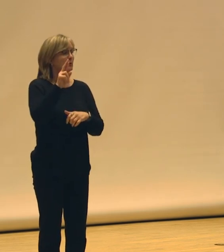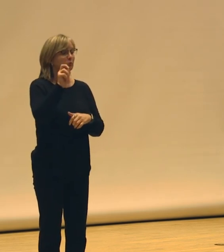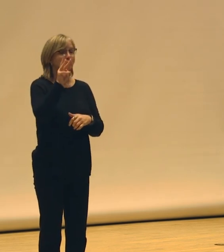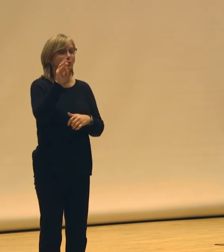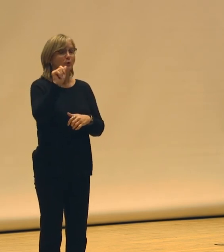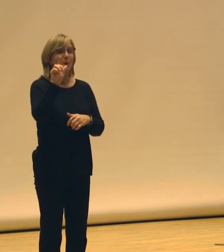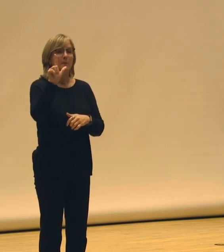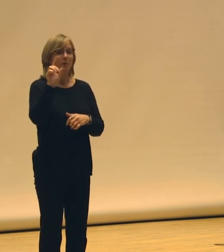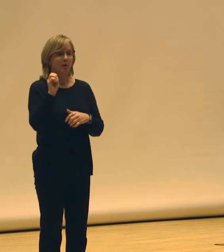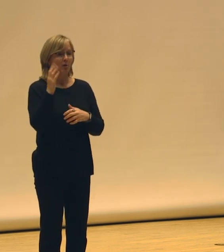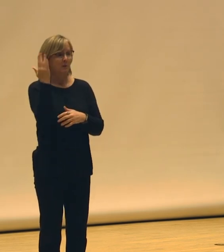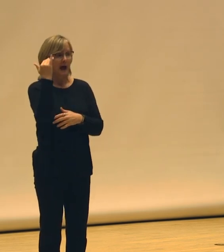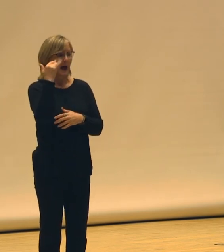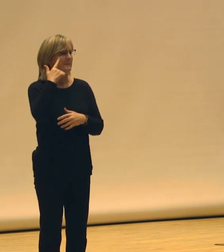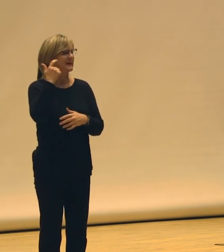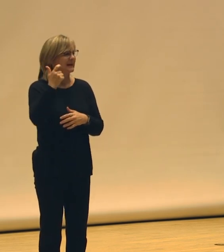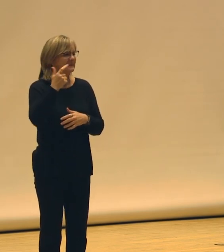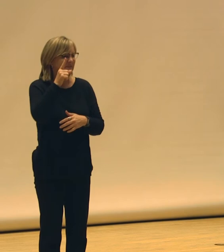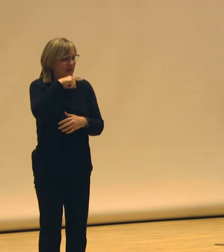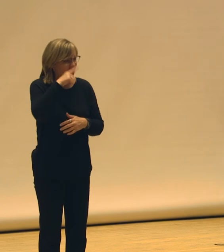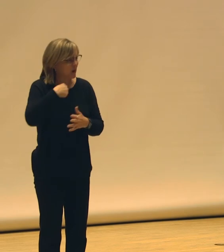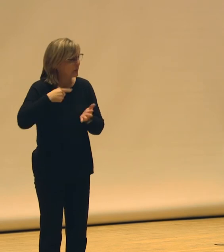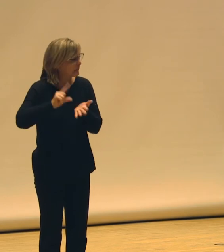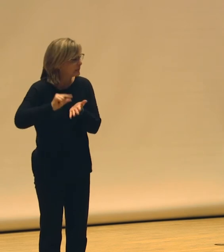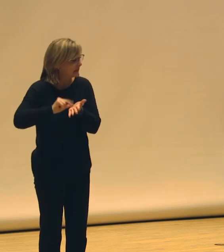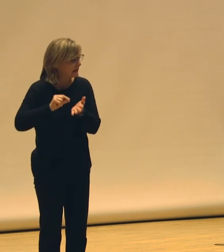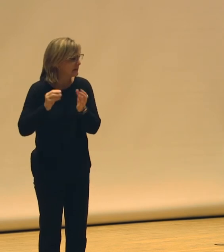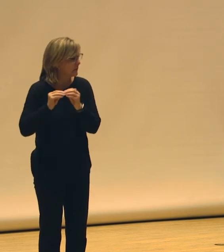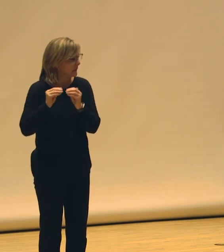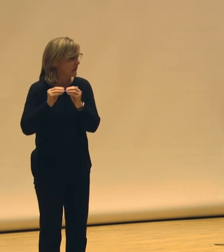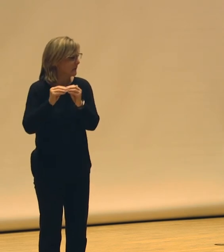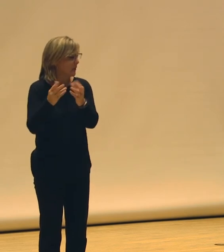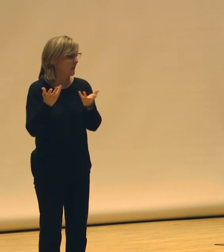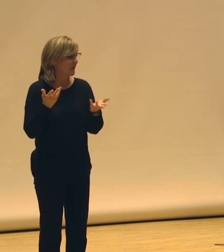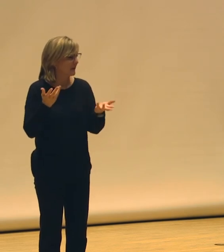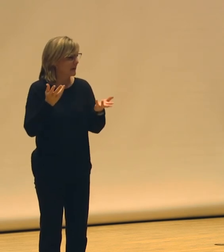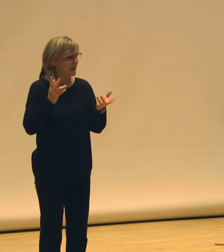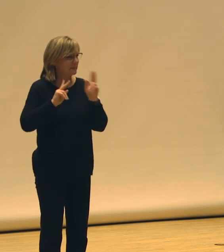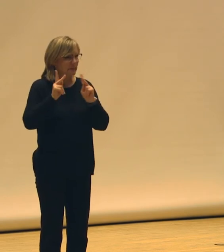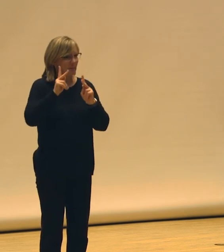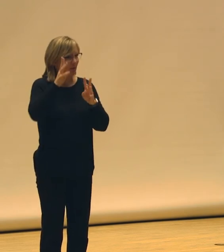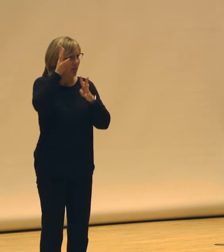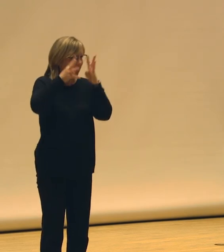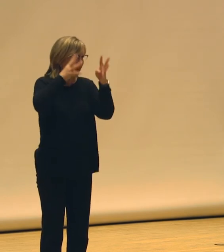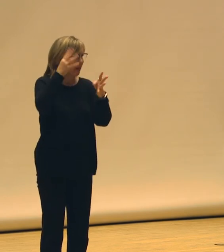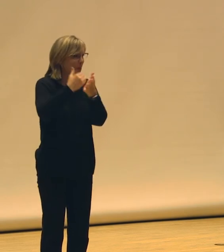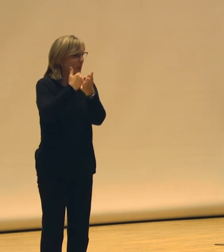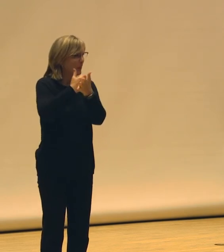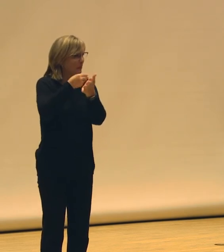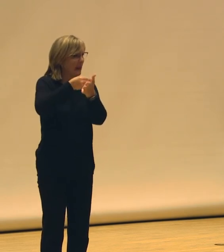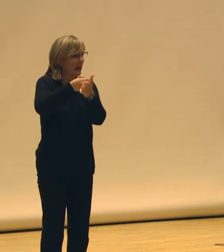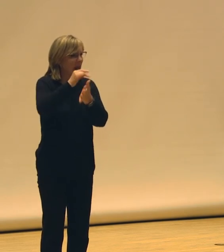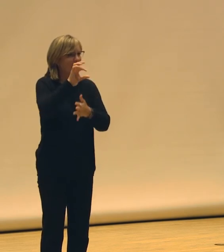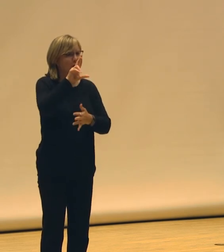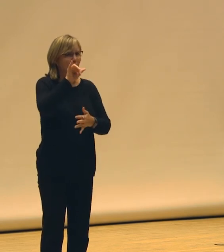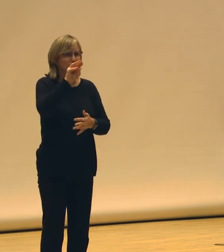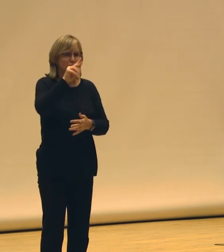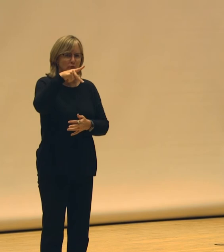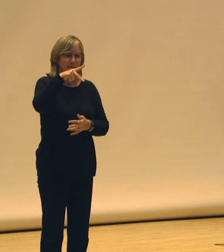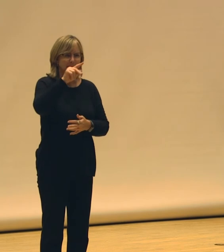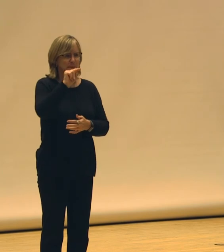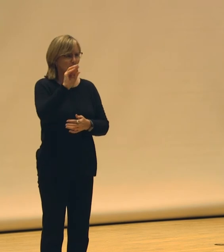fake. And we just print more of it every day. And like people invent new cryptocurrencies like all the time.